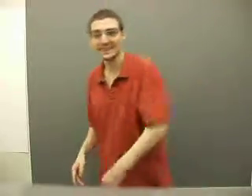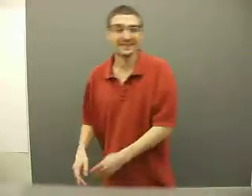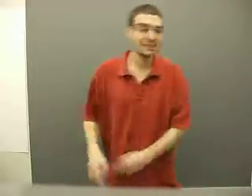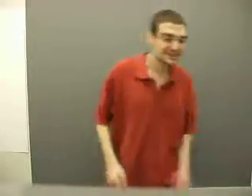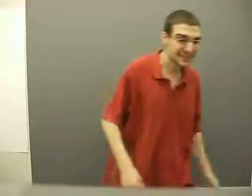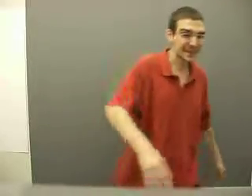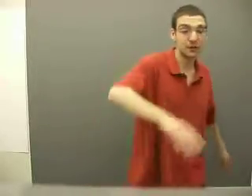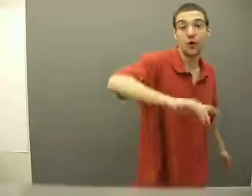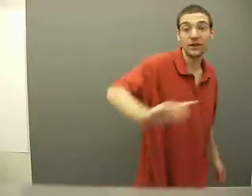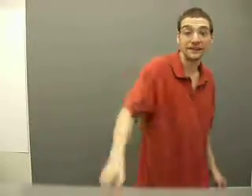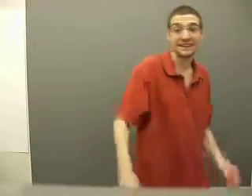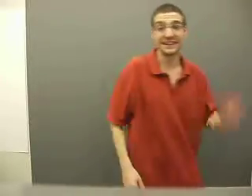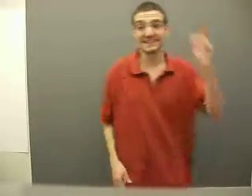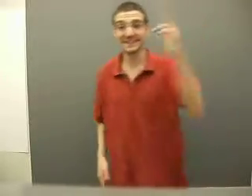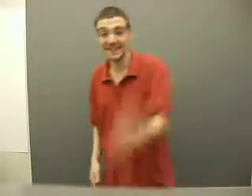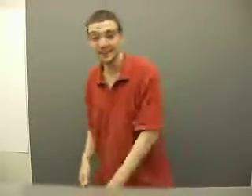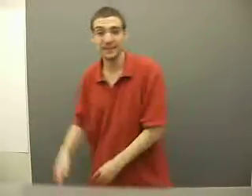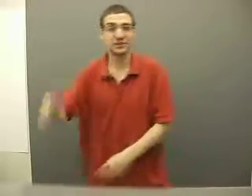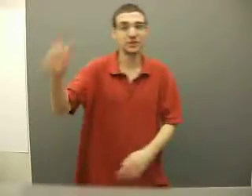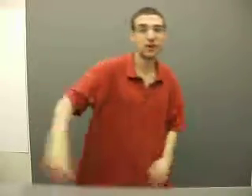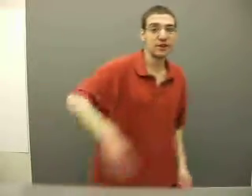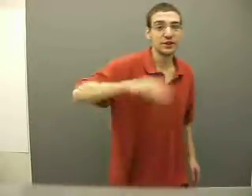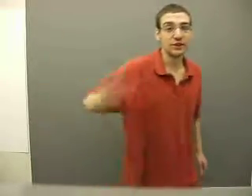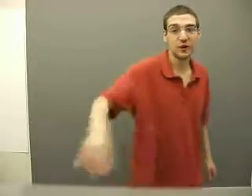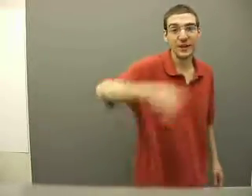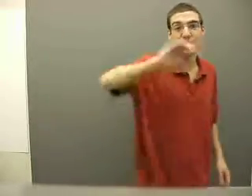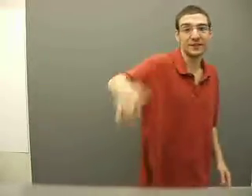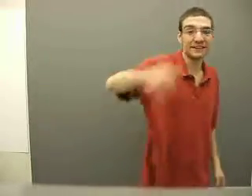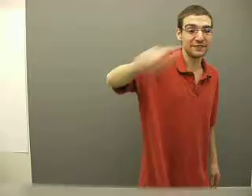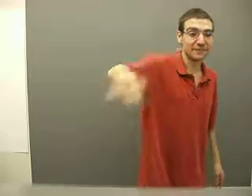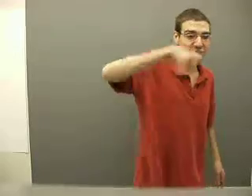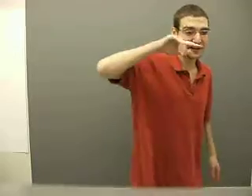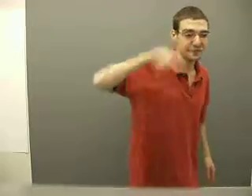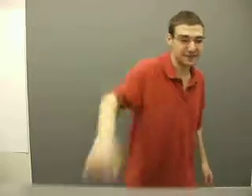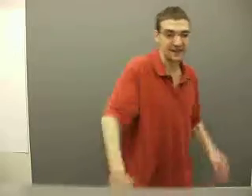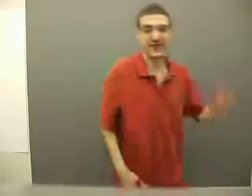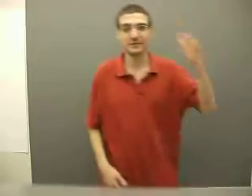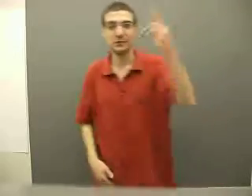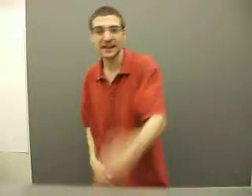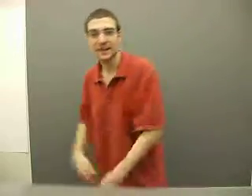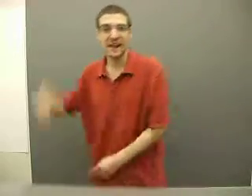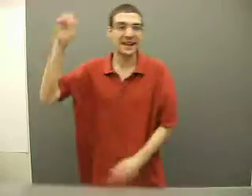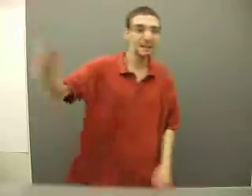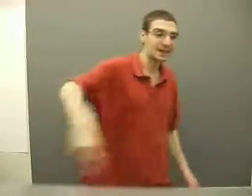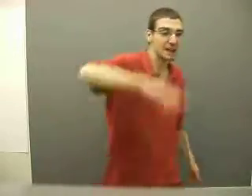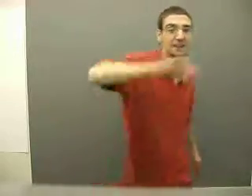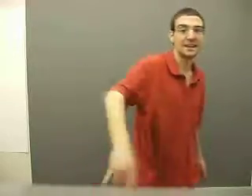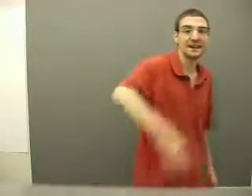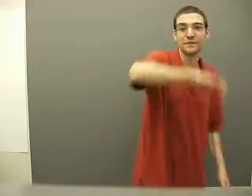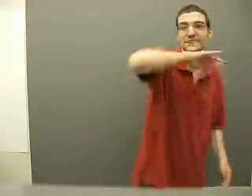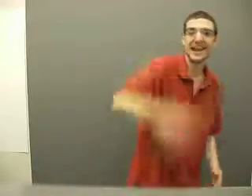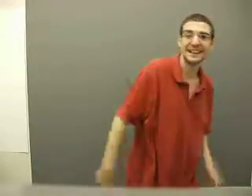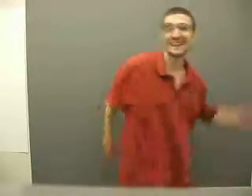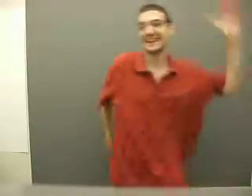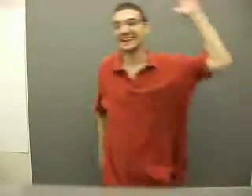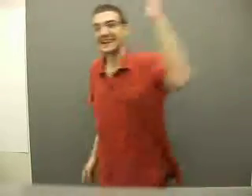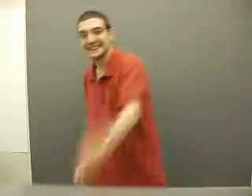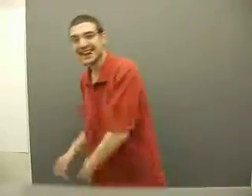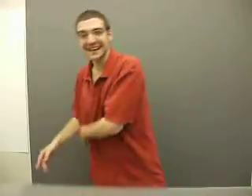see me shining or even glisten in. But, yo, you know they barely even flickering. That's why they mad at me. I'm a big up reality and got